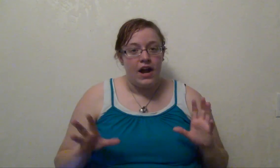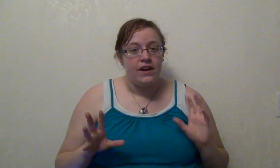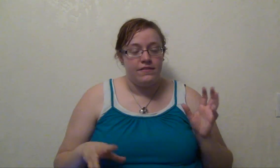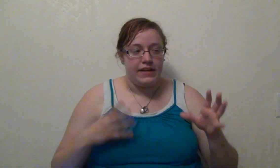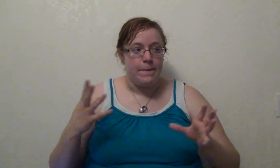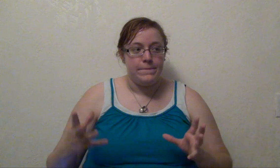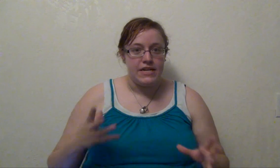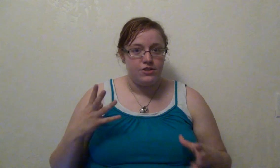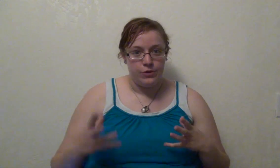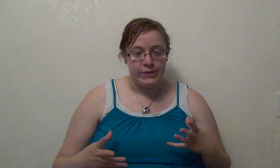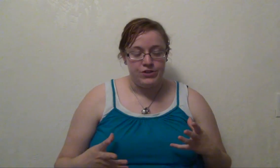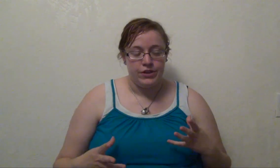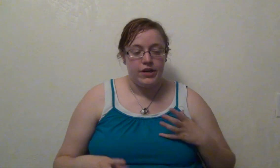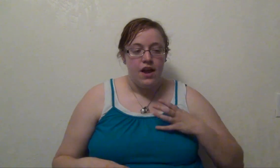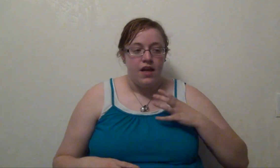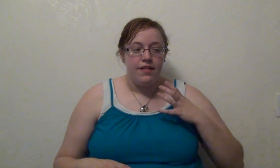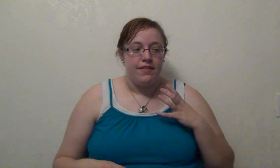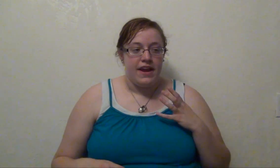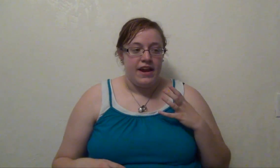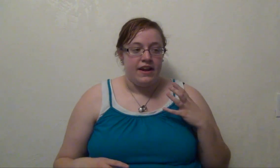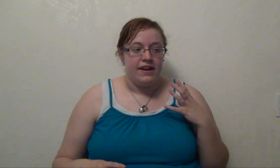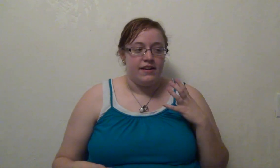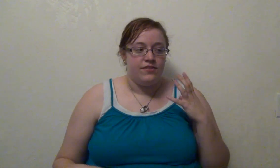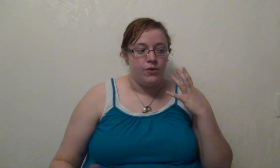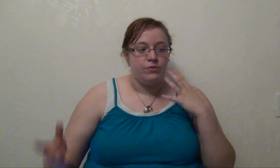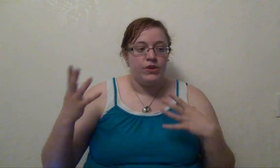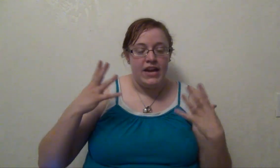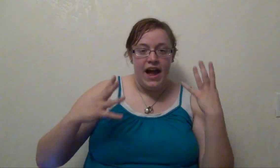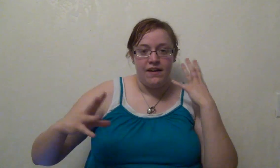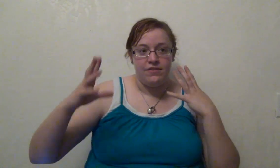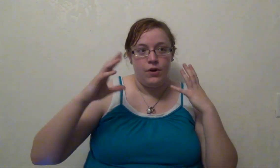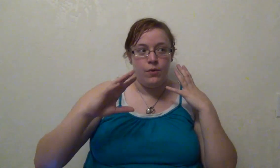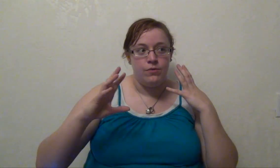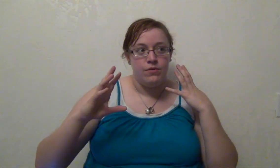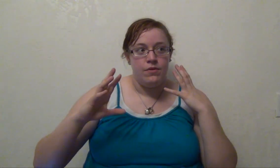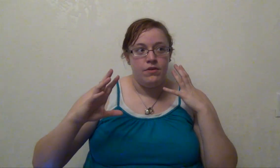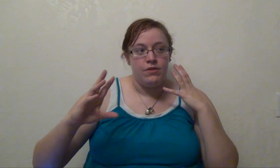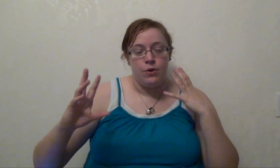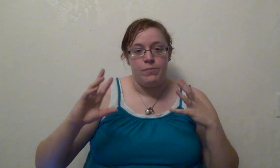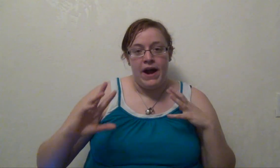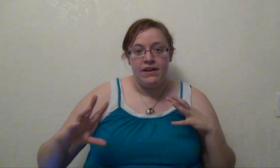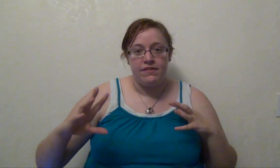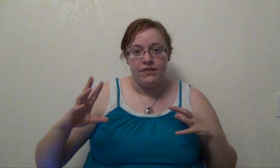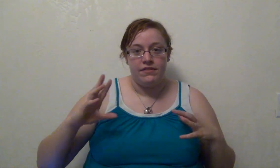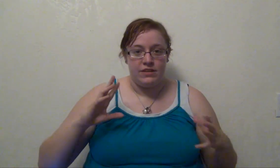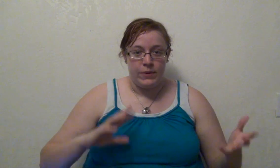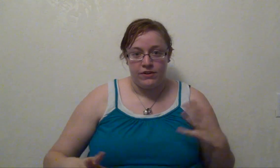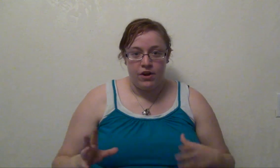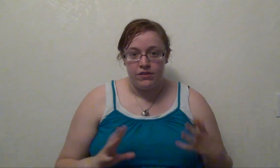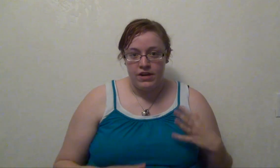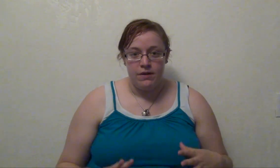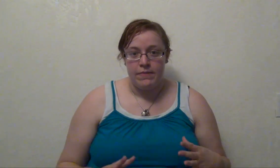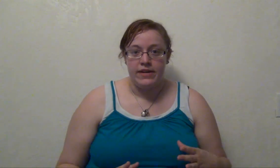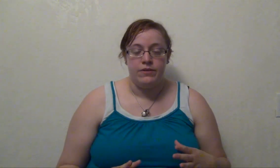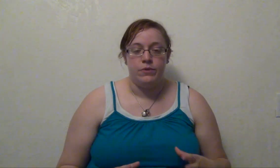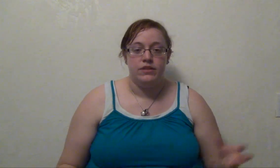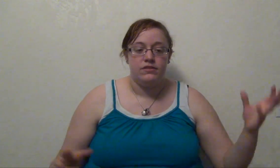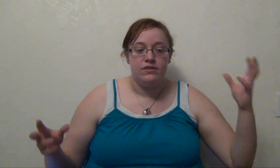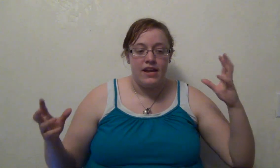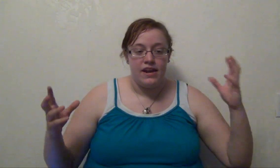kind of like a beast creature. They don't really have their own, their own mind. They're, that's why they're called the unminded ones. They,